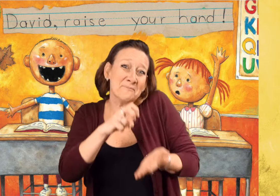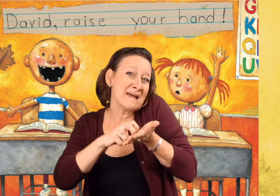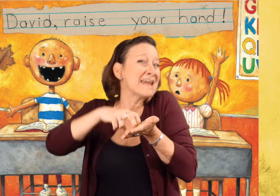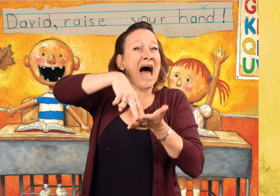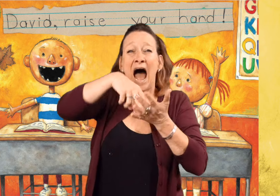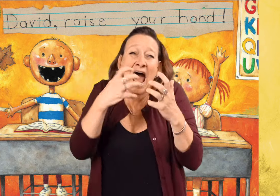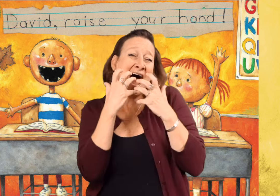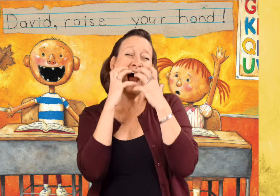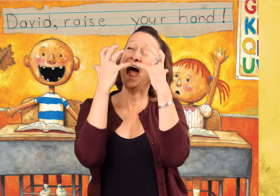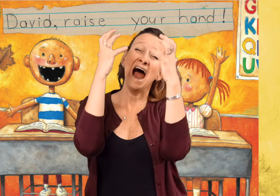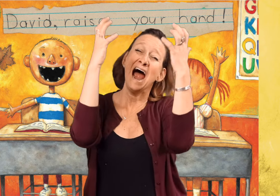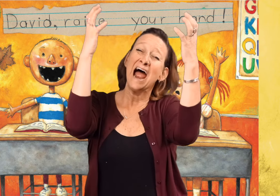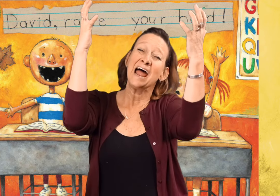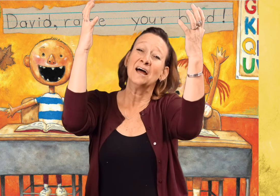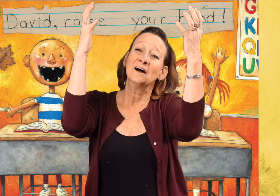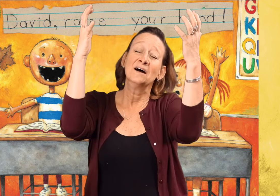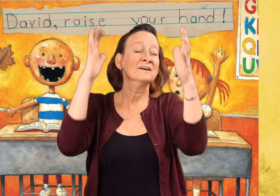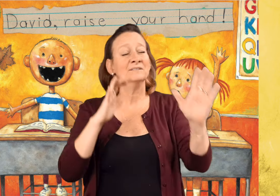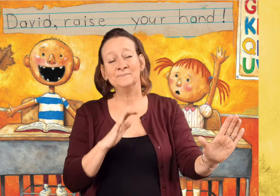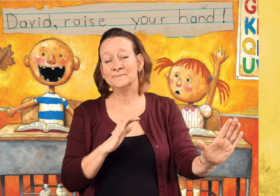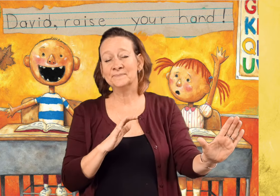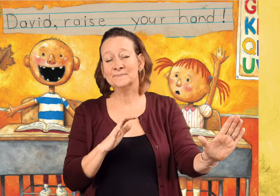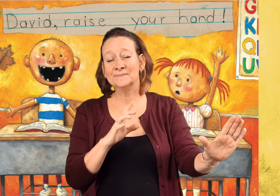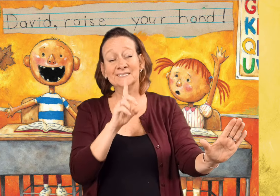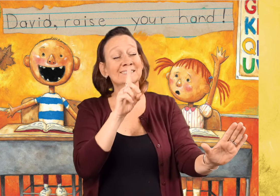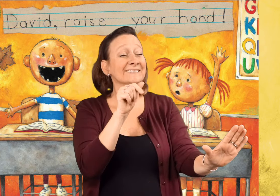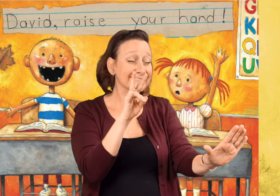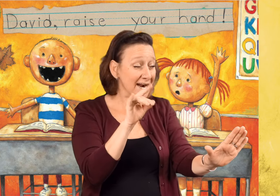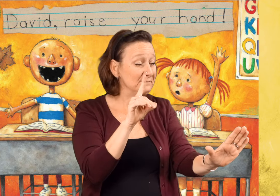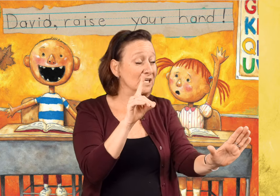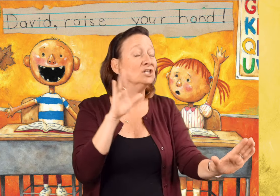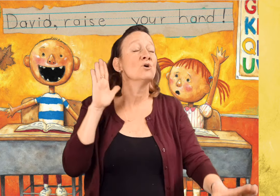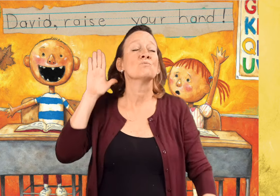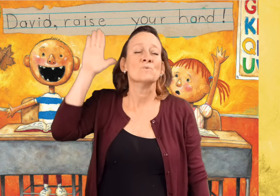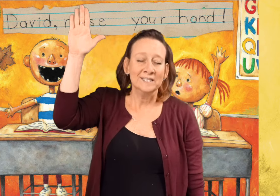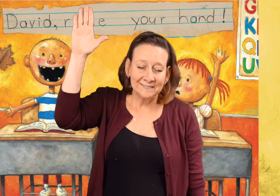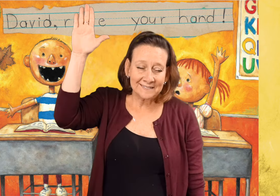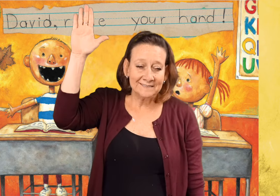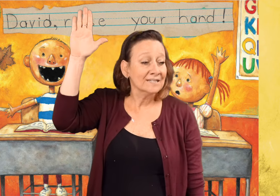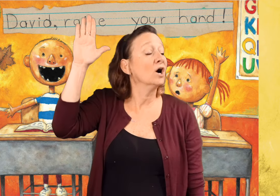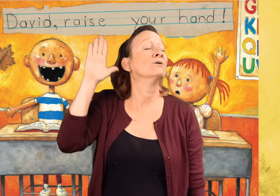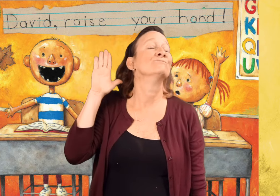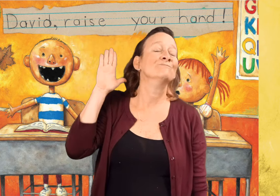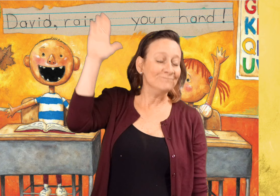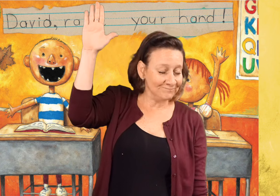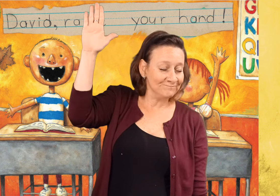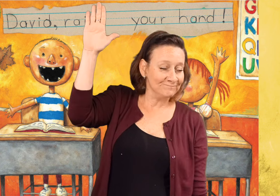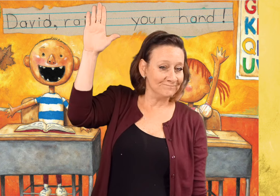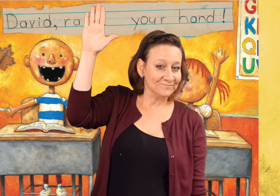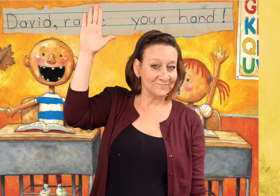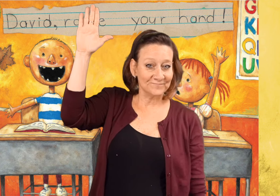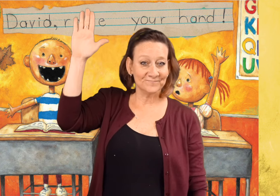David stands up in his seat and yells loudly, David, raise your hand.